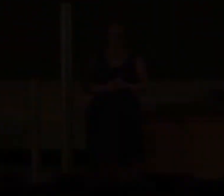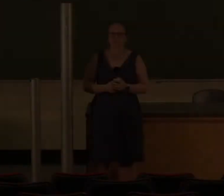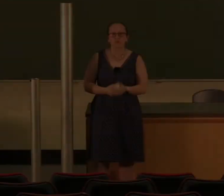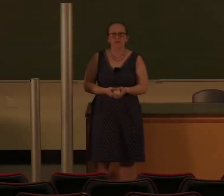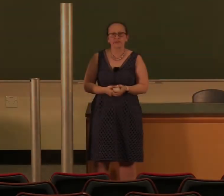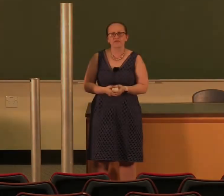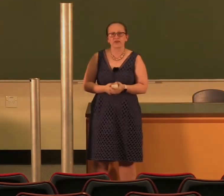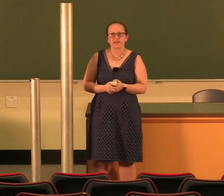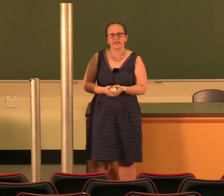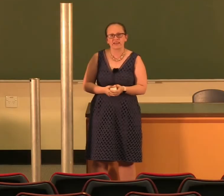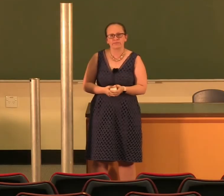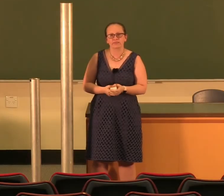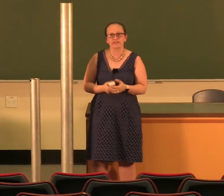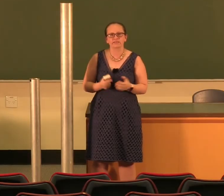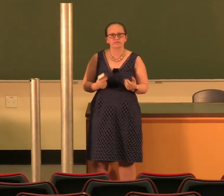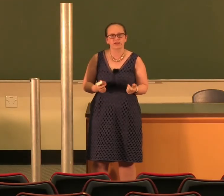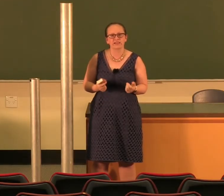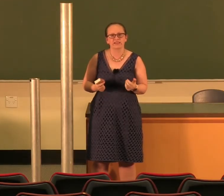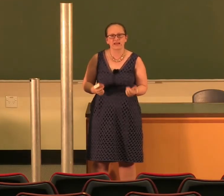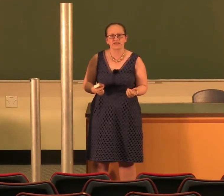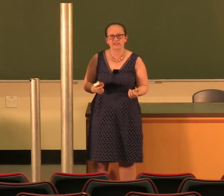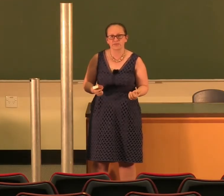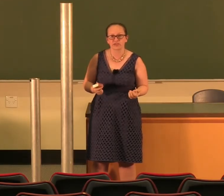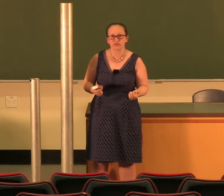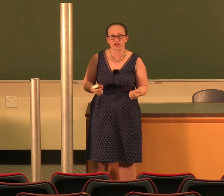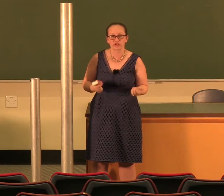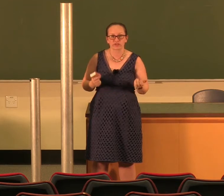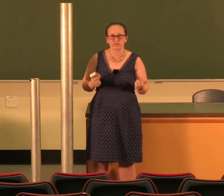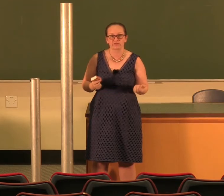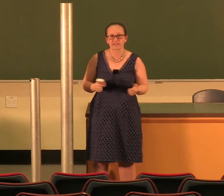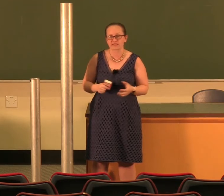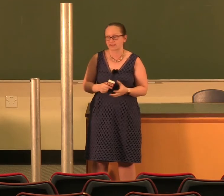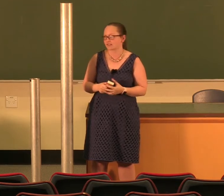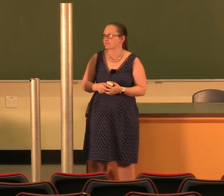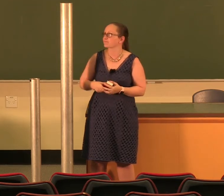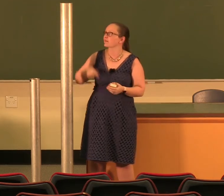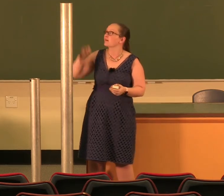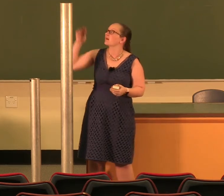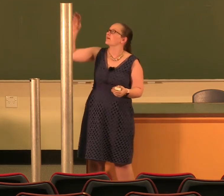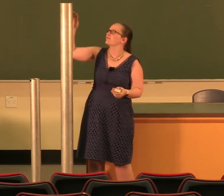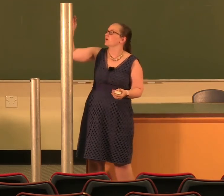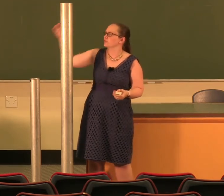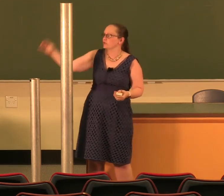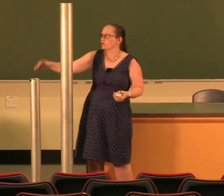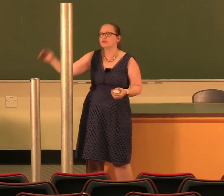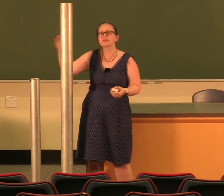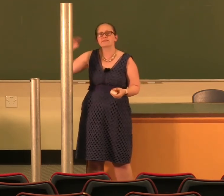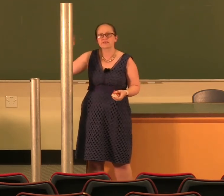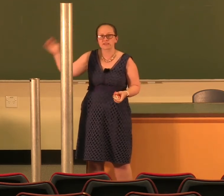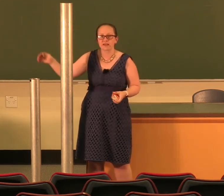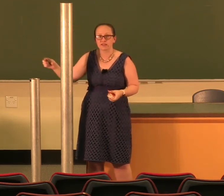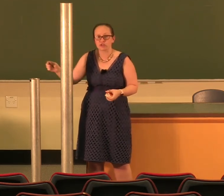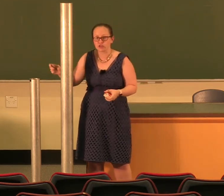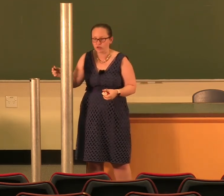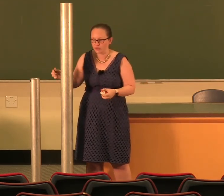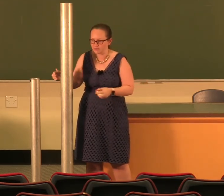So what I've got here is a really nice demonstration of resonance. I've got two different sized tubes